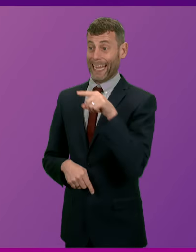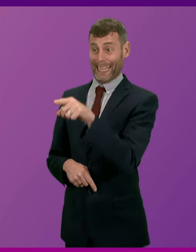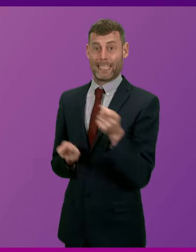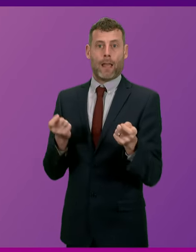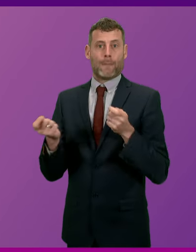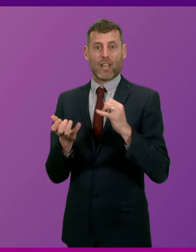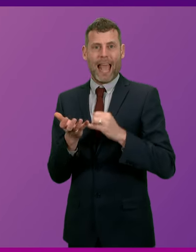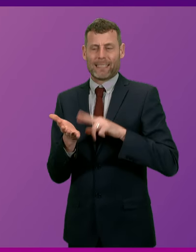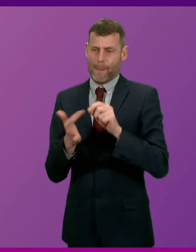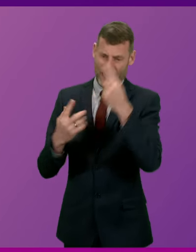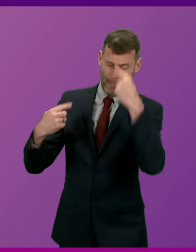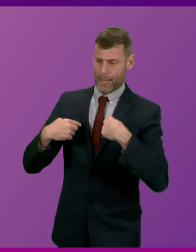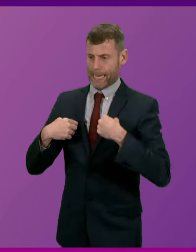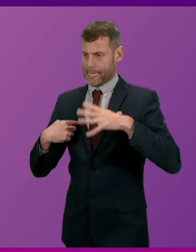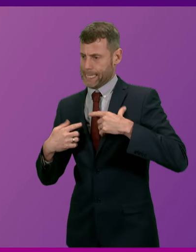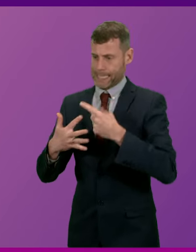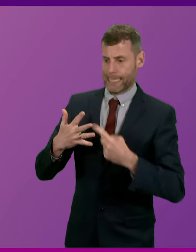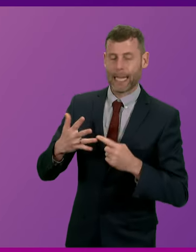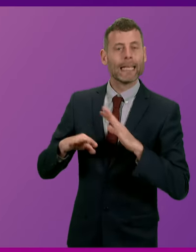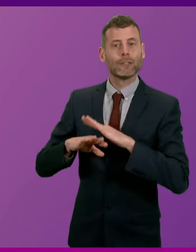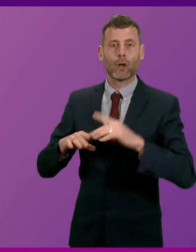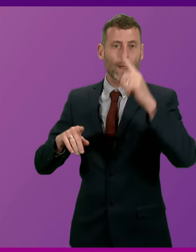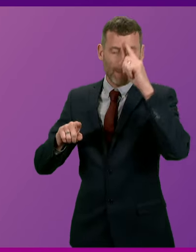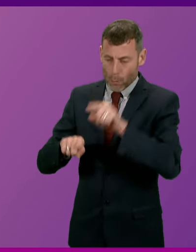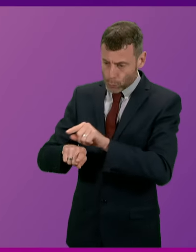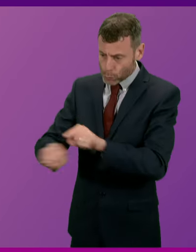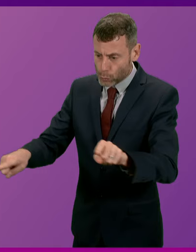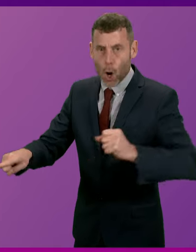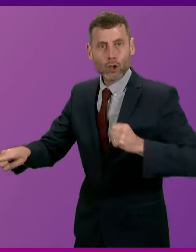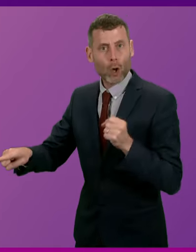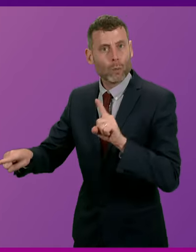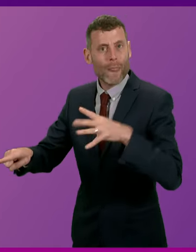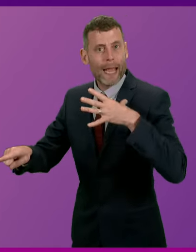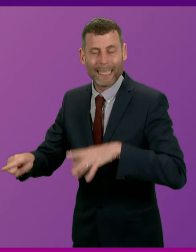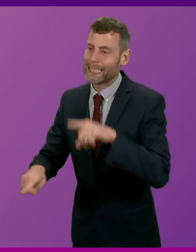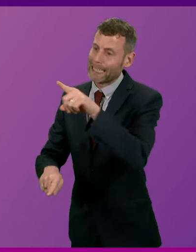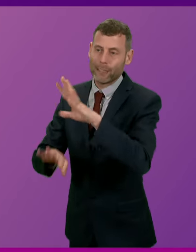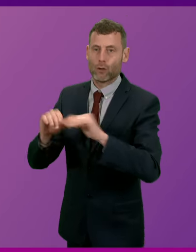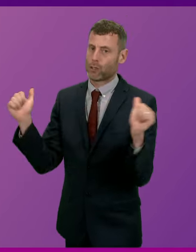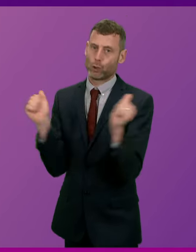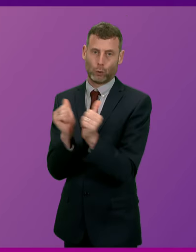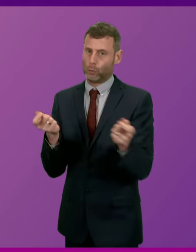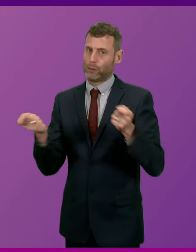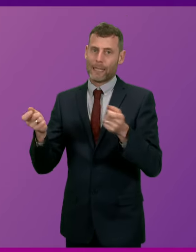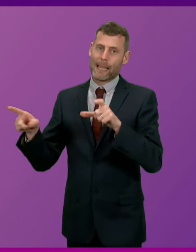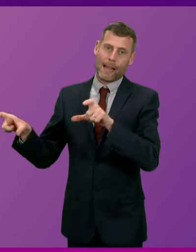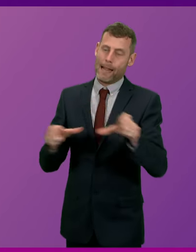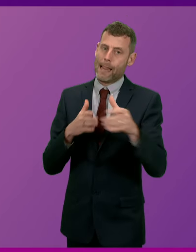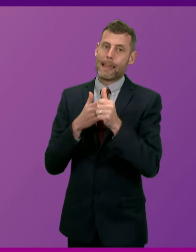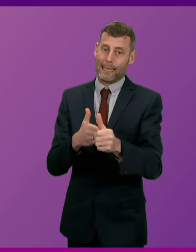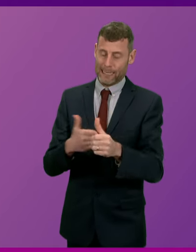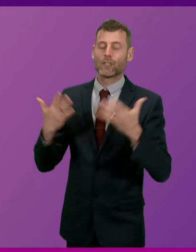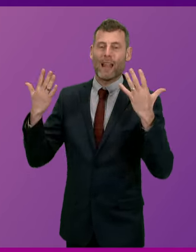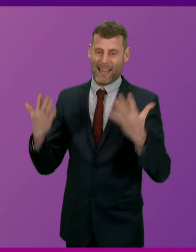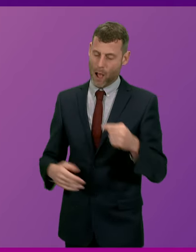interests and not in Scotland's interests. He is unfit for office. Shouldn't this be the end of the road for this weak